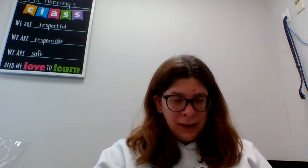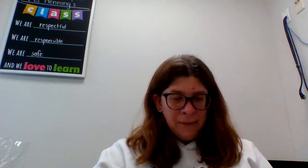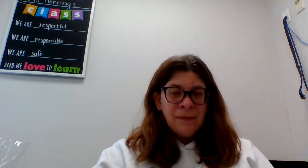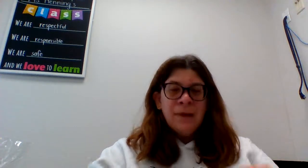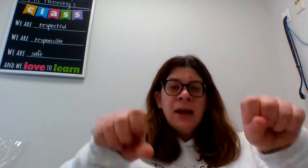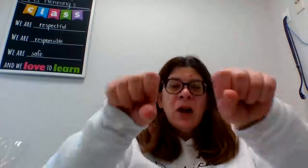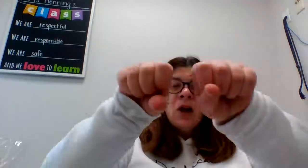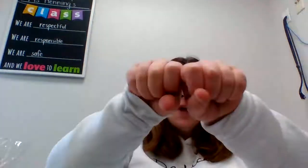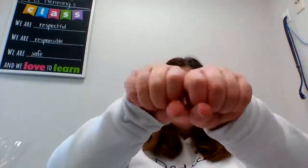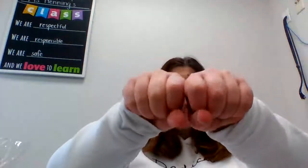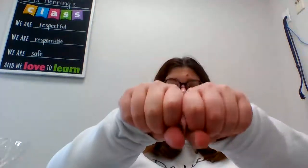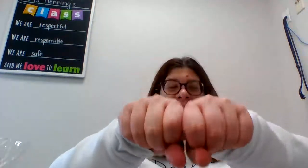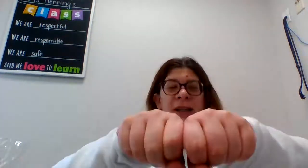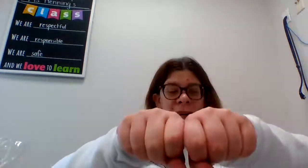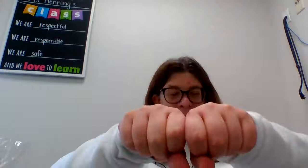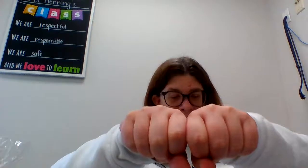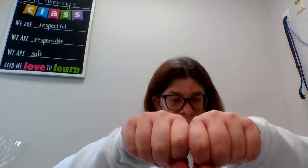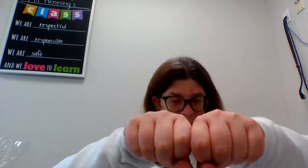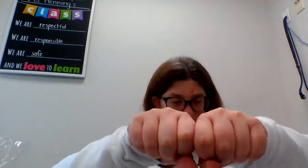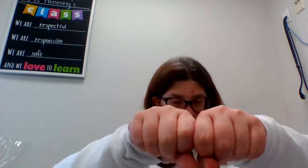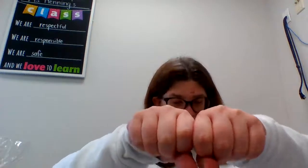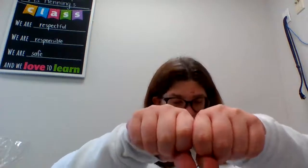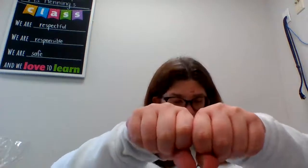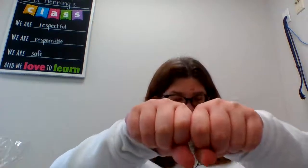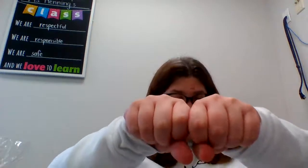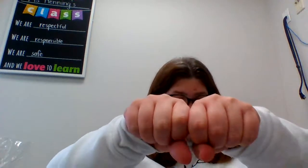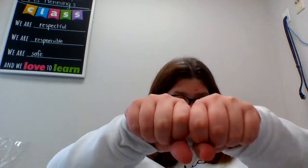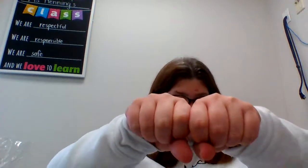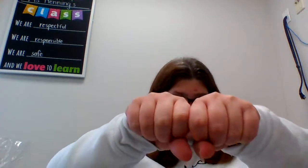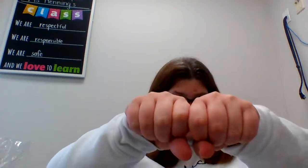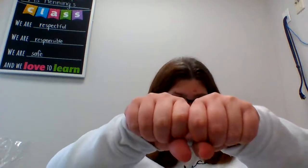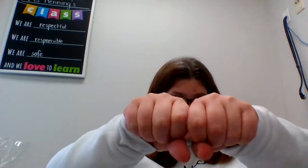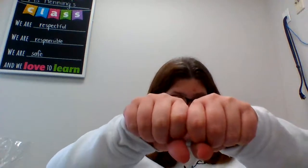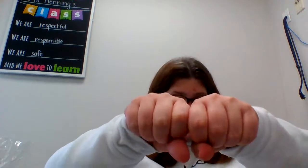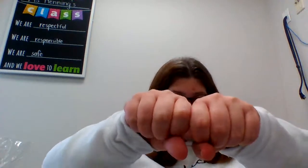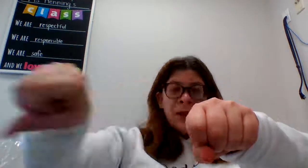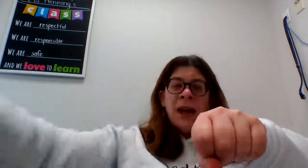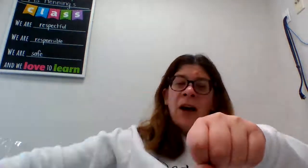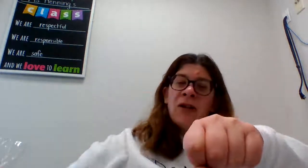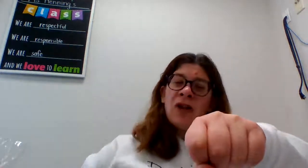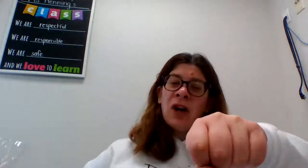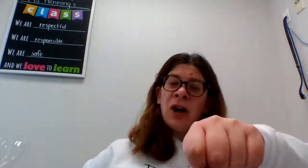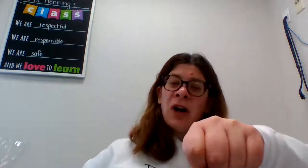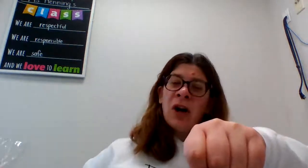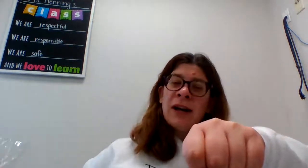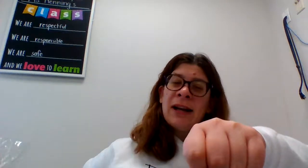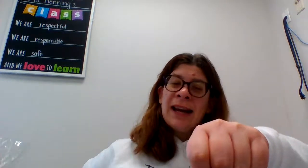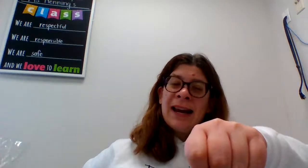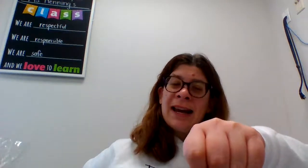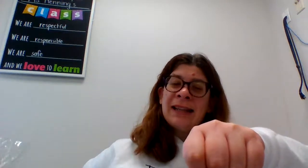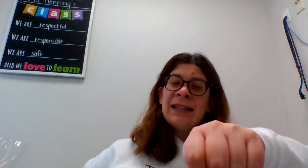thirsty thirsty without thir is